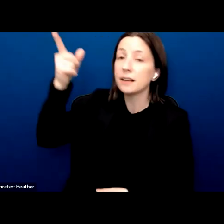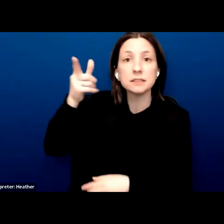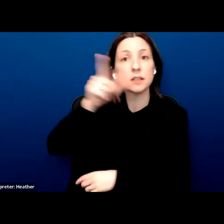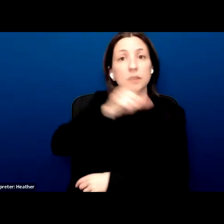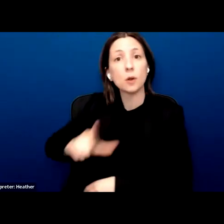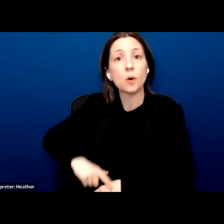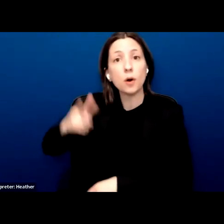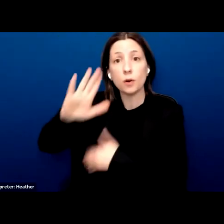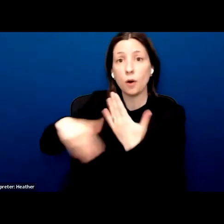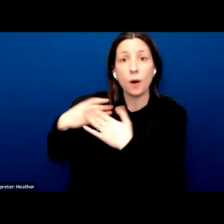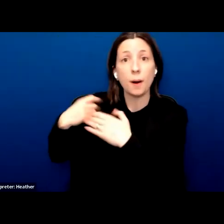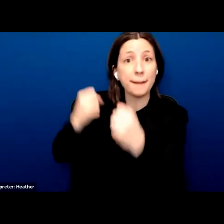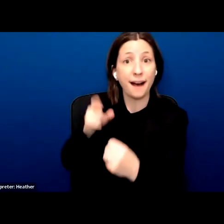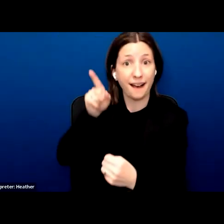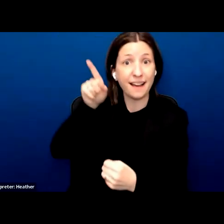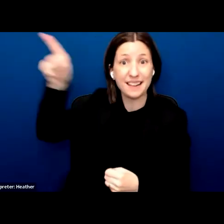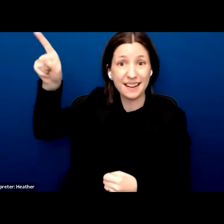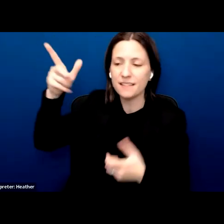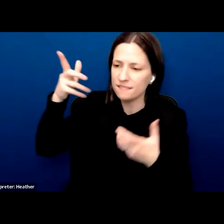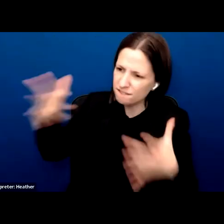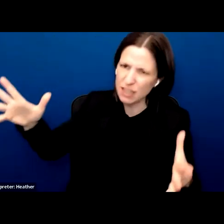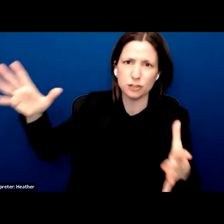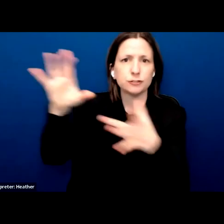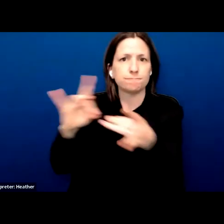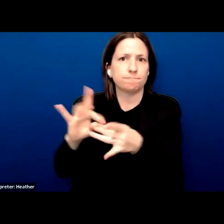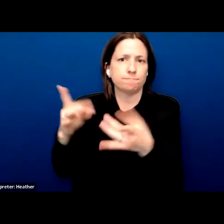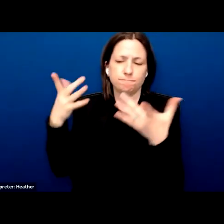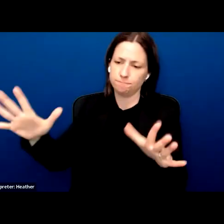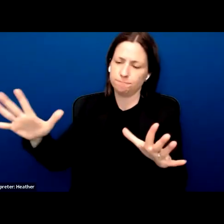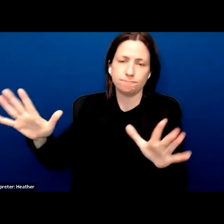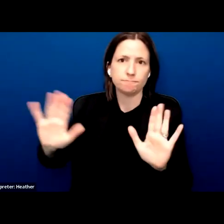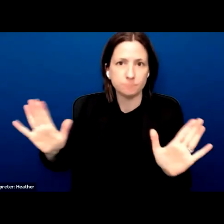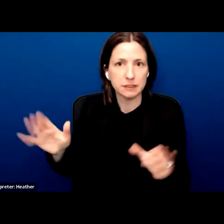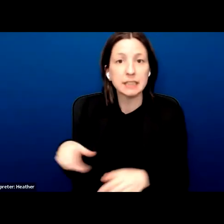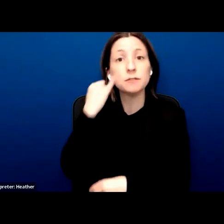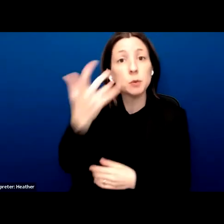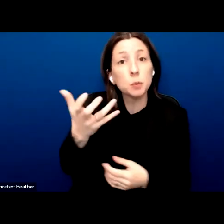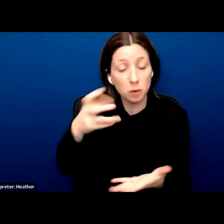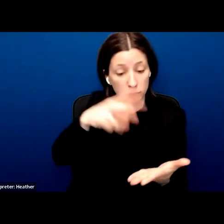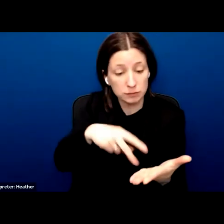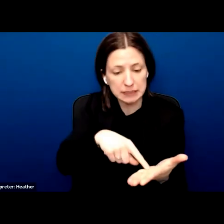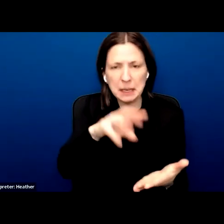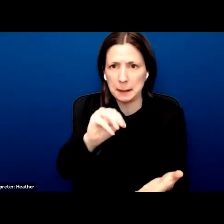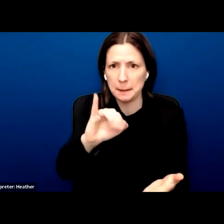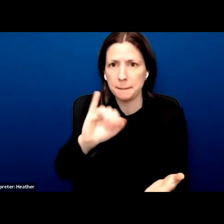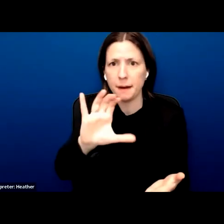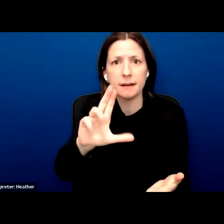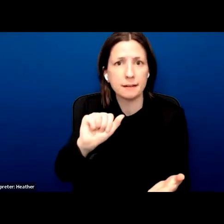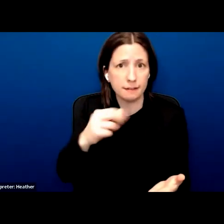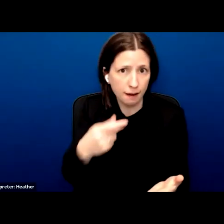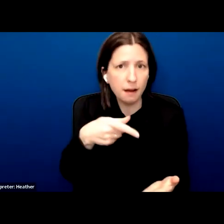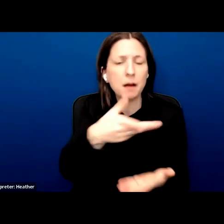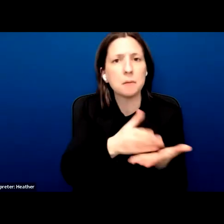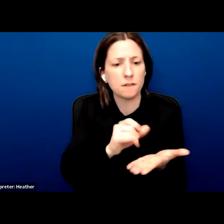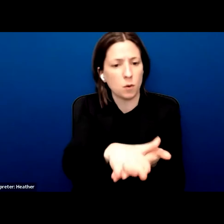quote from the book of the prophet Micah, for those of you who want to look it up chapter four, verse four, a piece of Holy Scripture that is